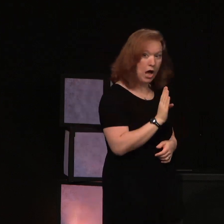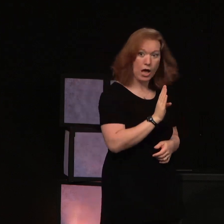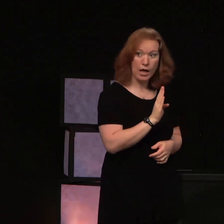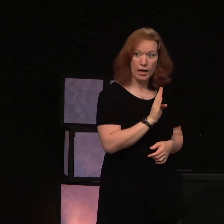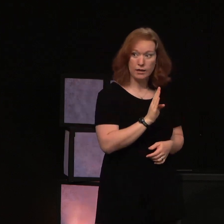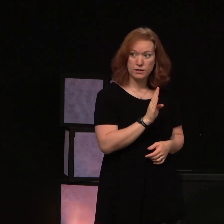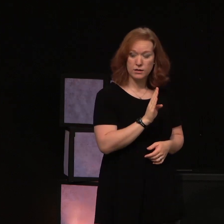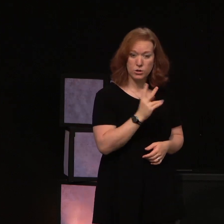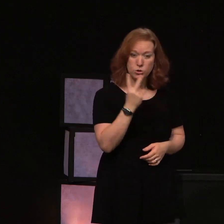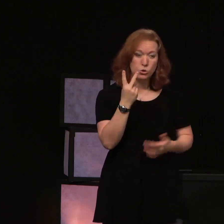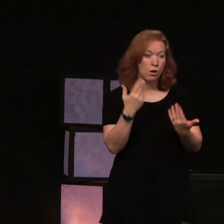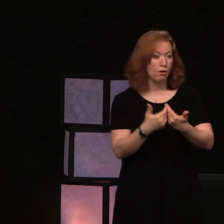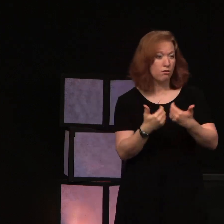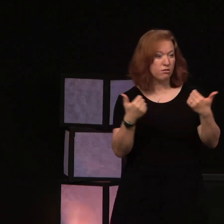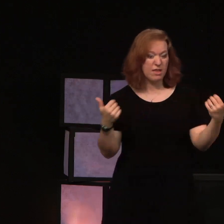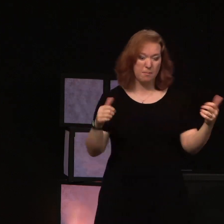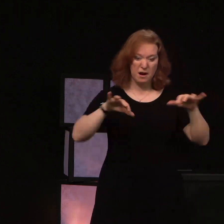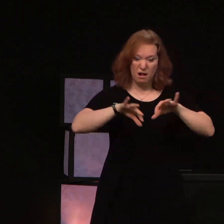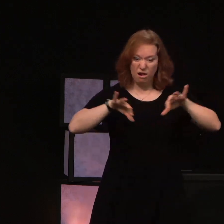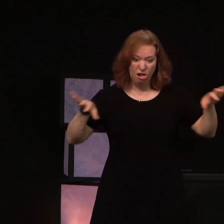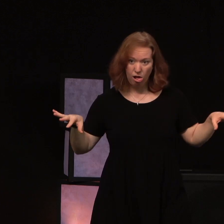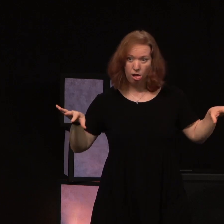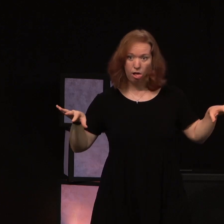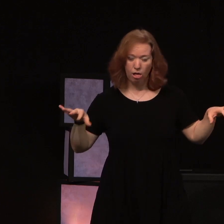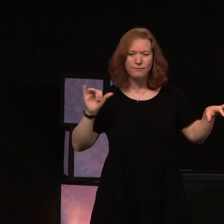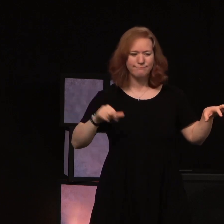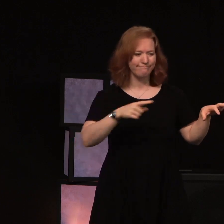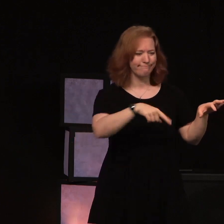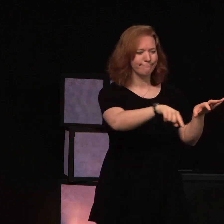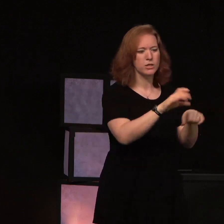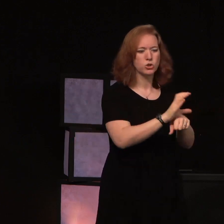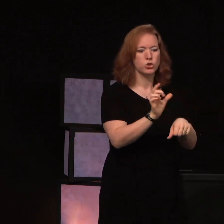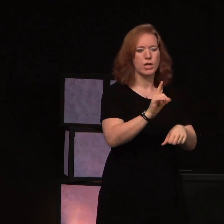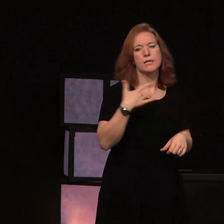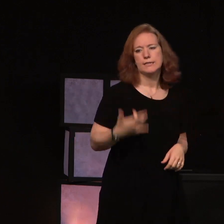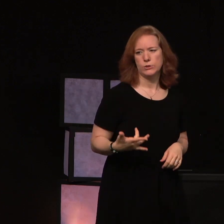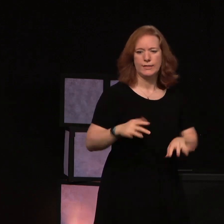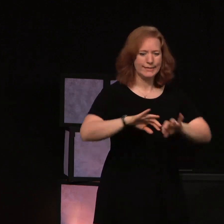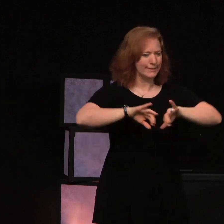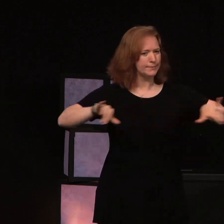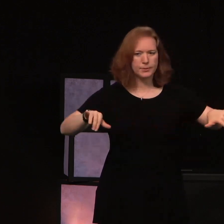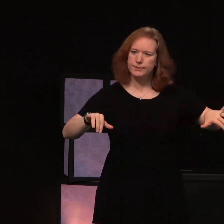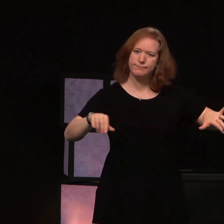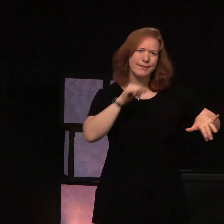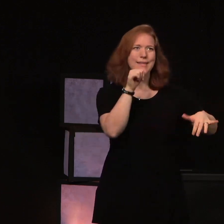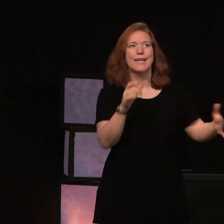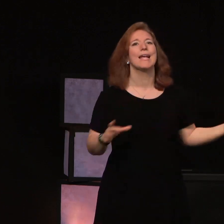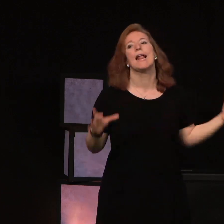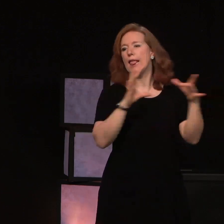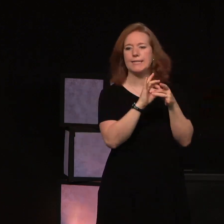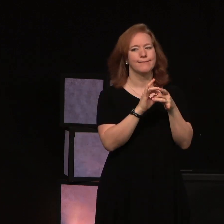two separate entities. That's how they saw it. There's no connection between these two.